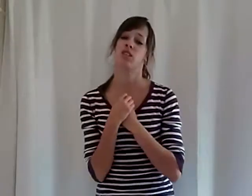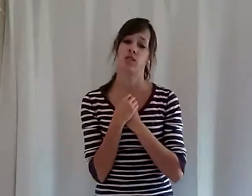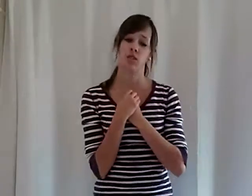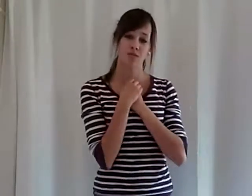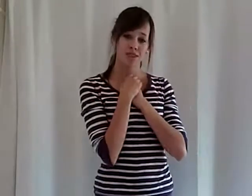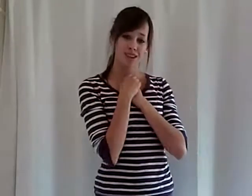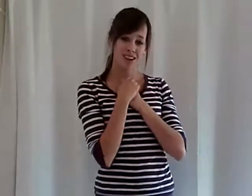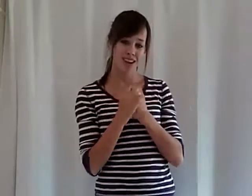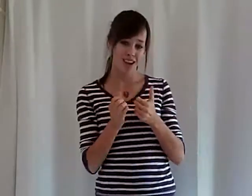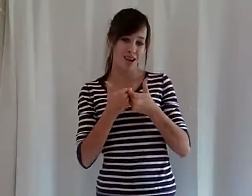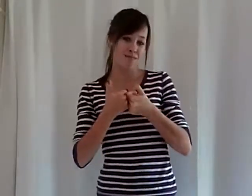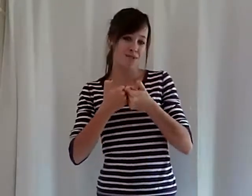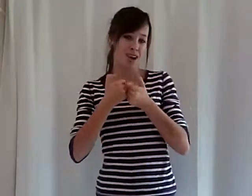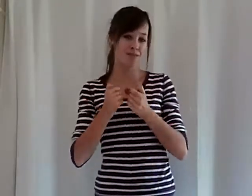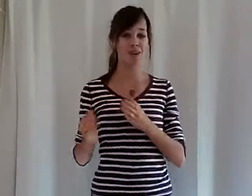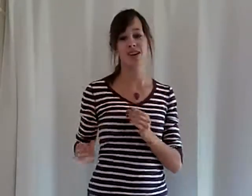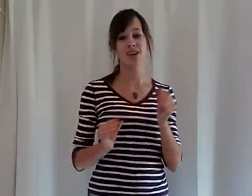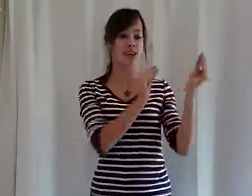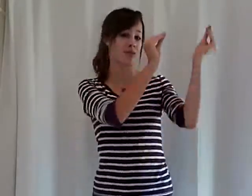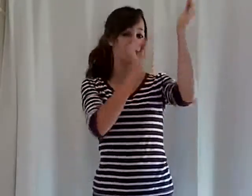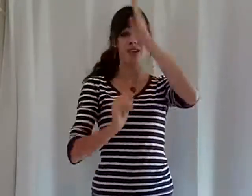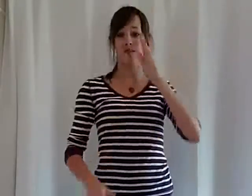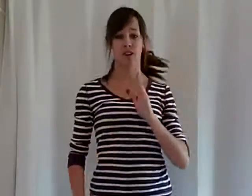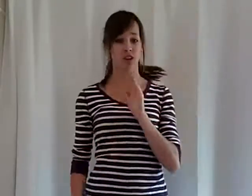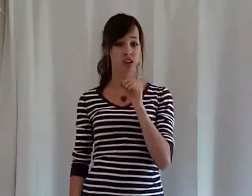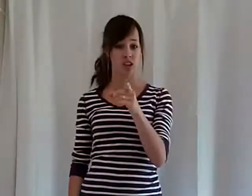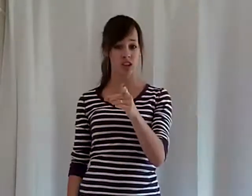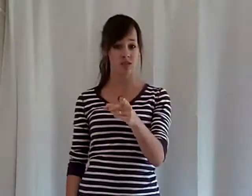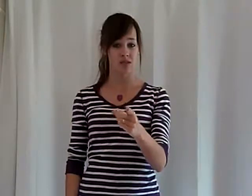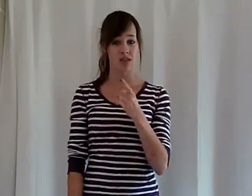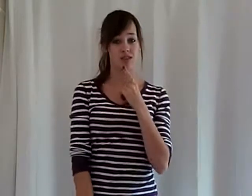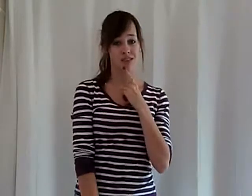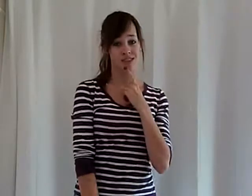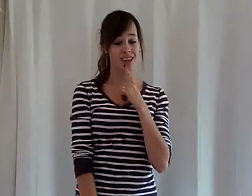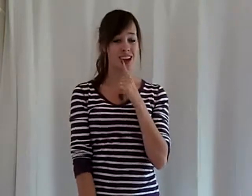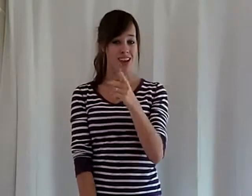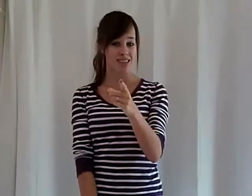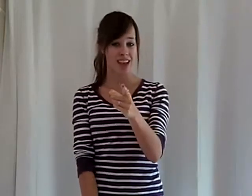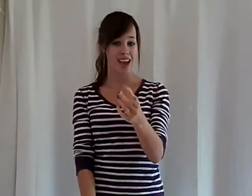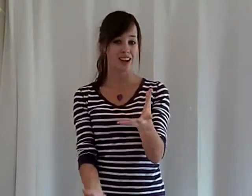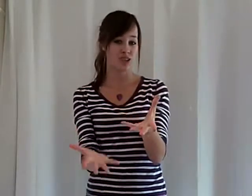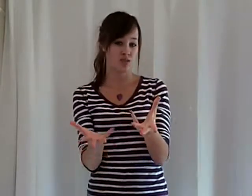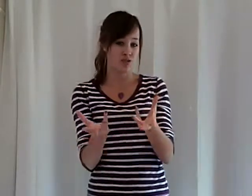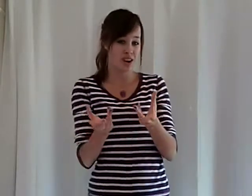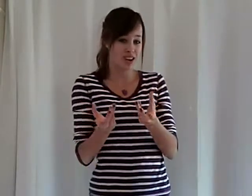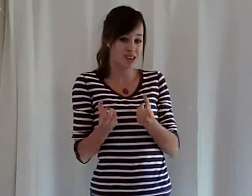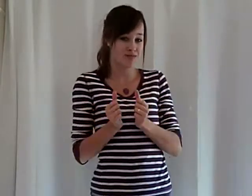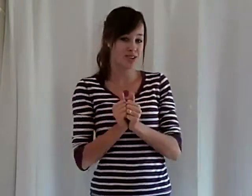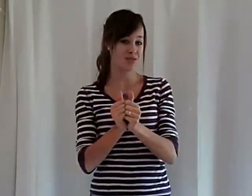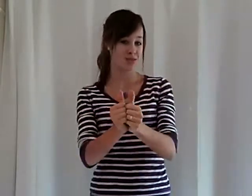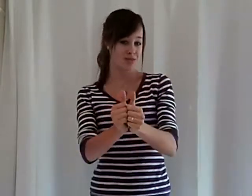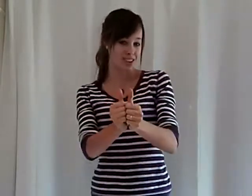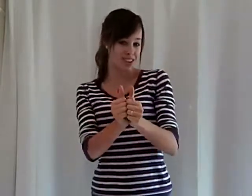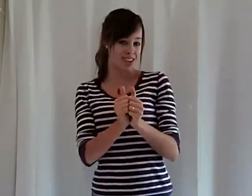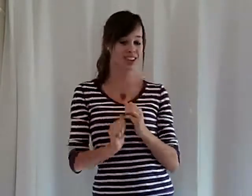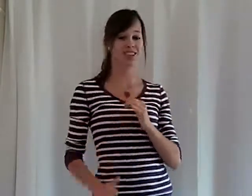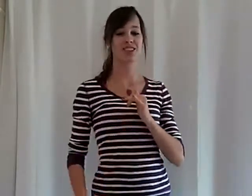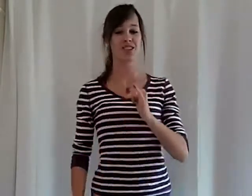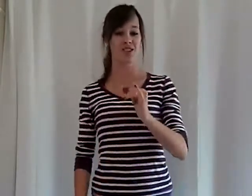into me Be there, I'm never gonna leave you See that you wanna be with me too